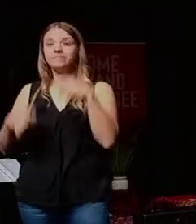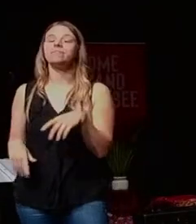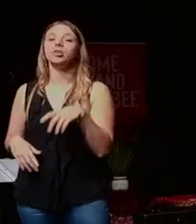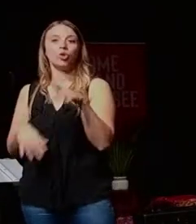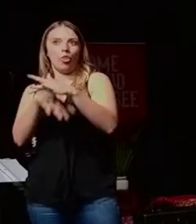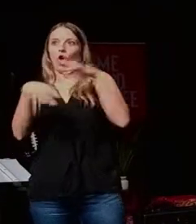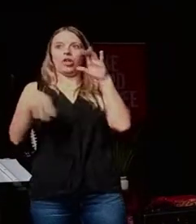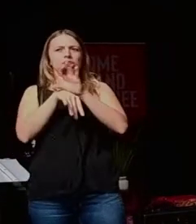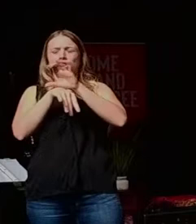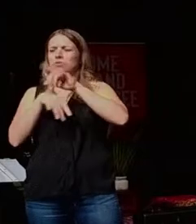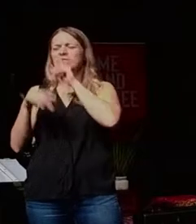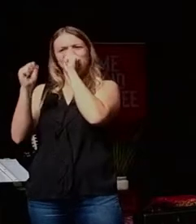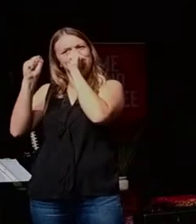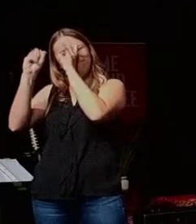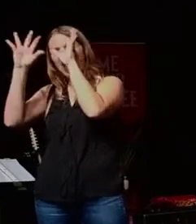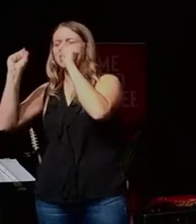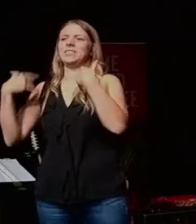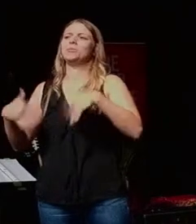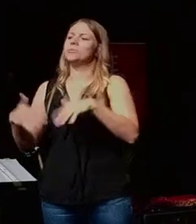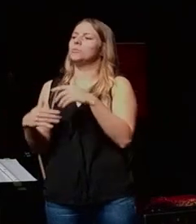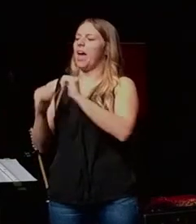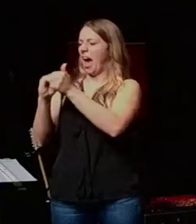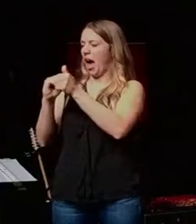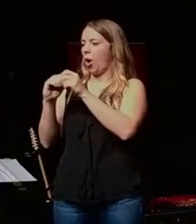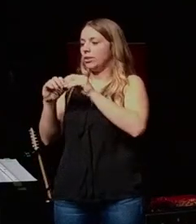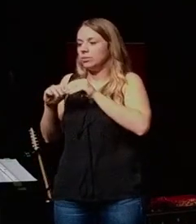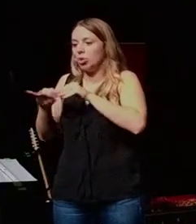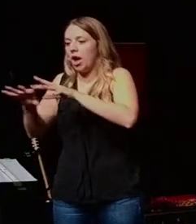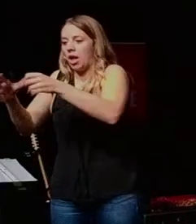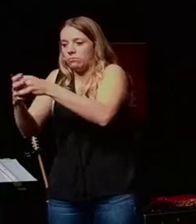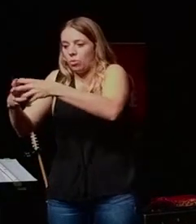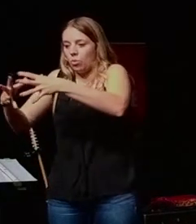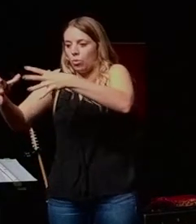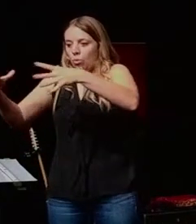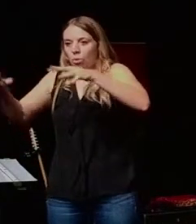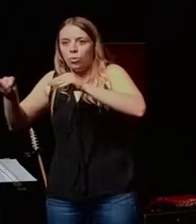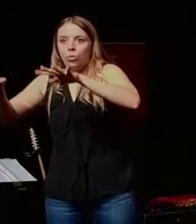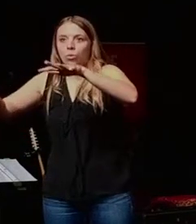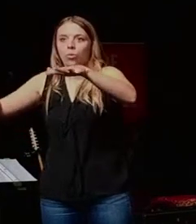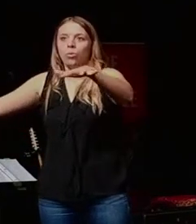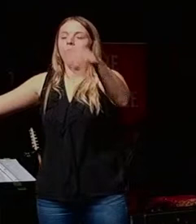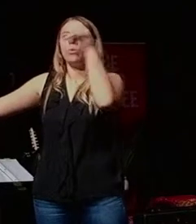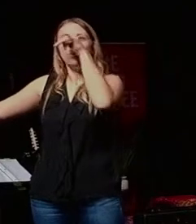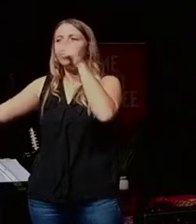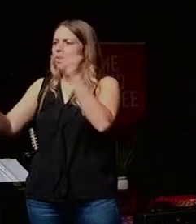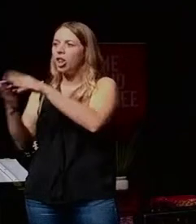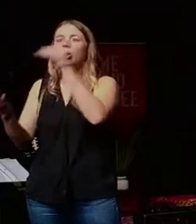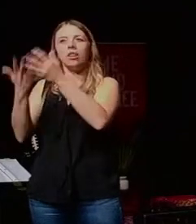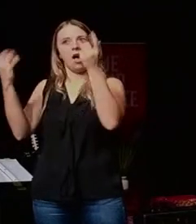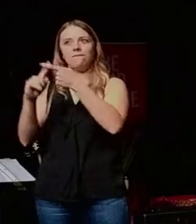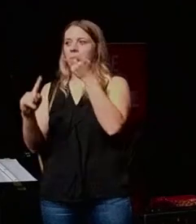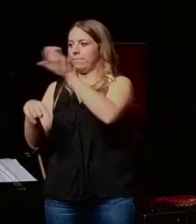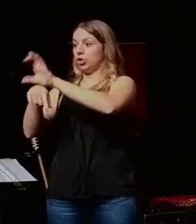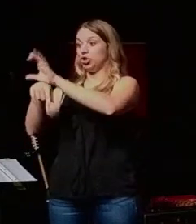church was in a very fascinating way, if you look at it, how it spread and how it moved and how it flowed. We can learn a lot from